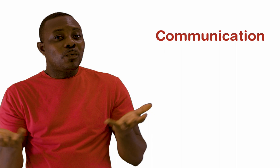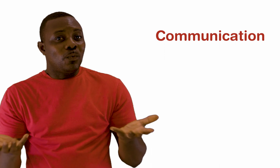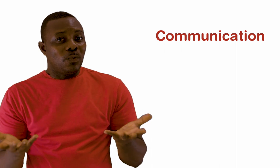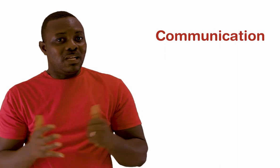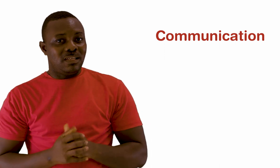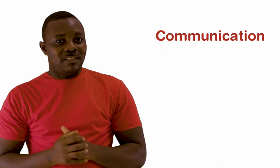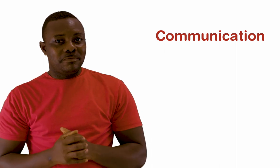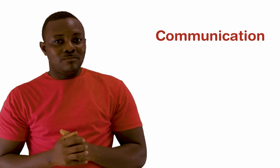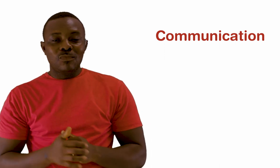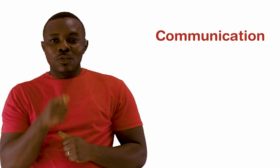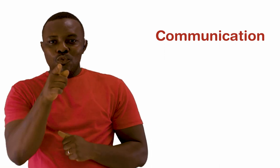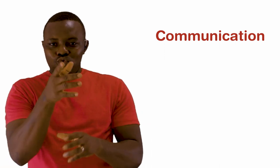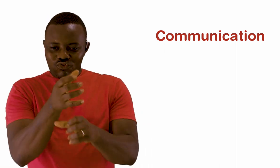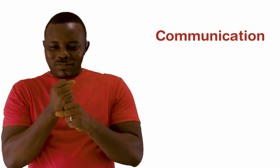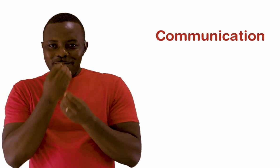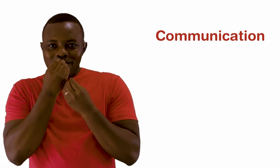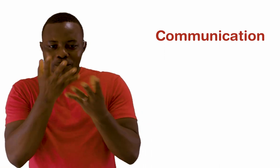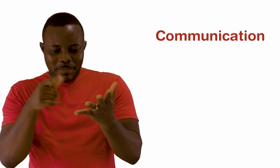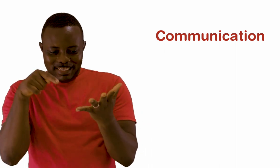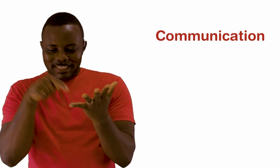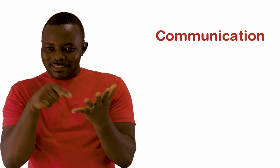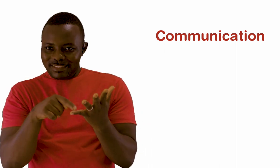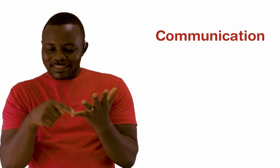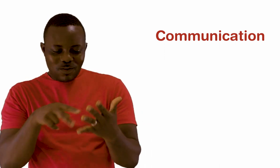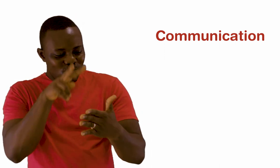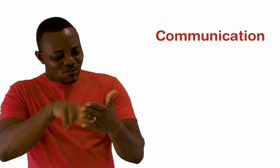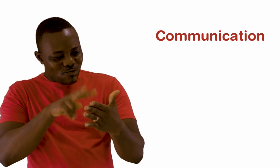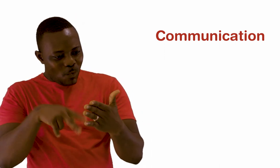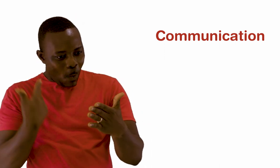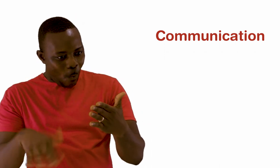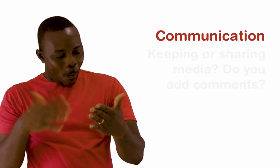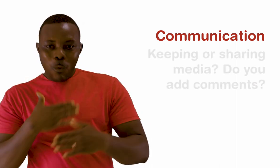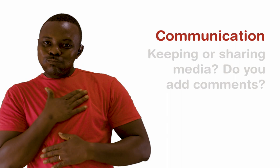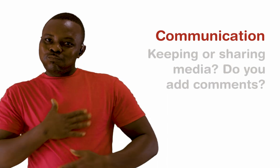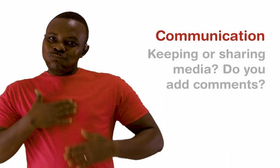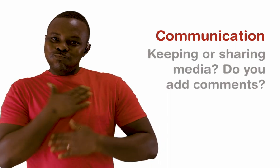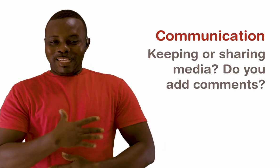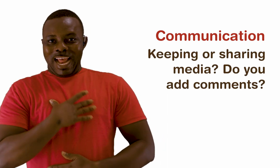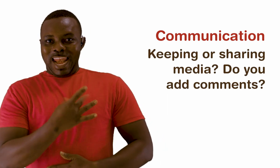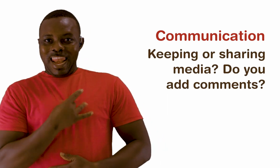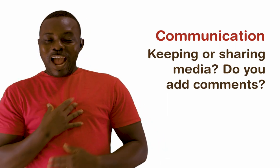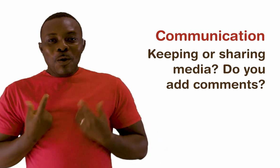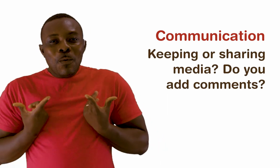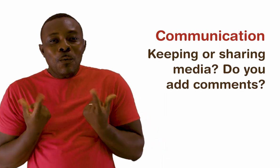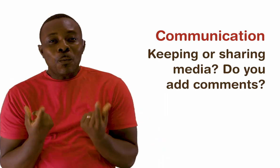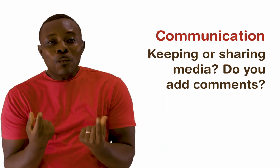Communication. If you really enjoy the media story, what do you do with it? Do you keep it to yourself or